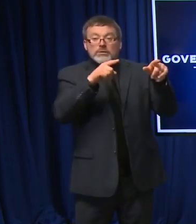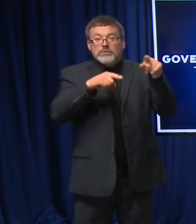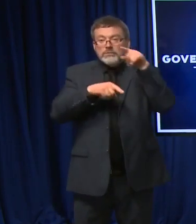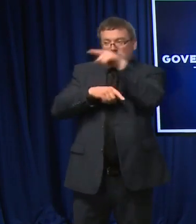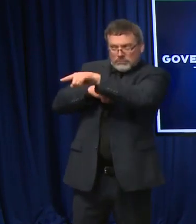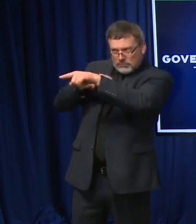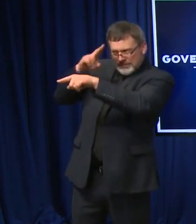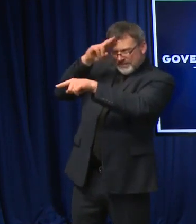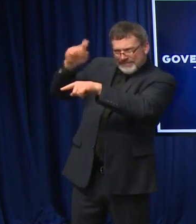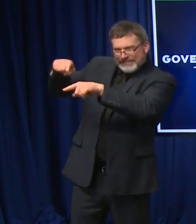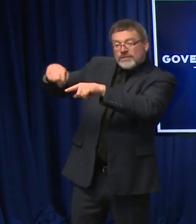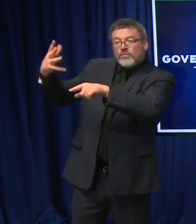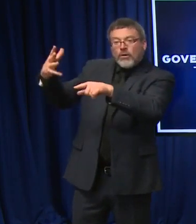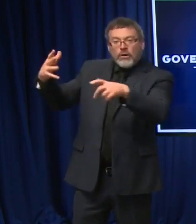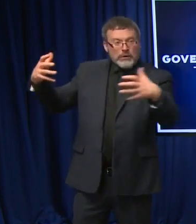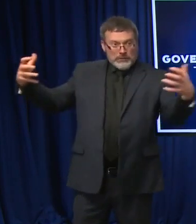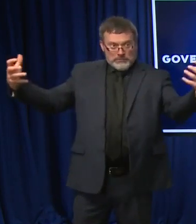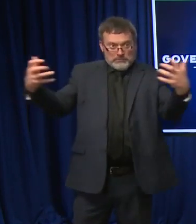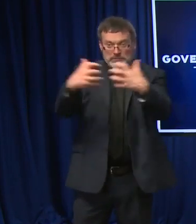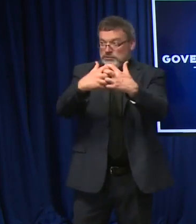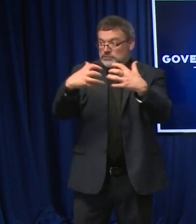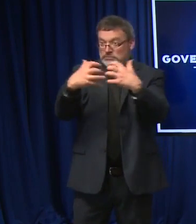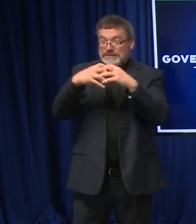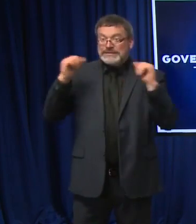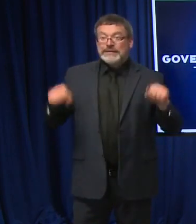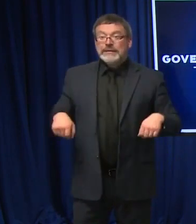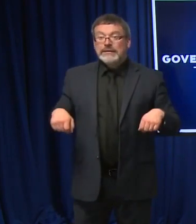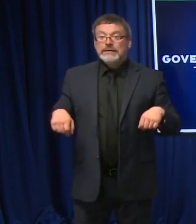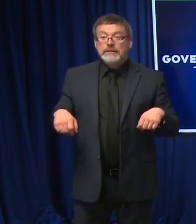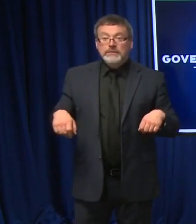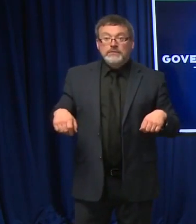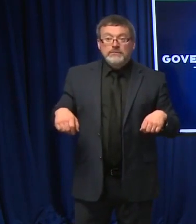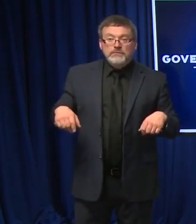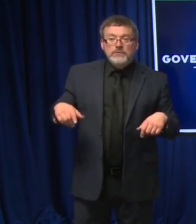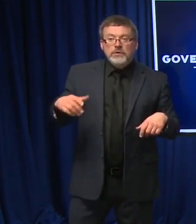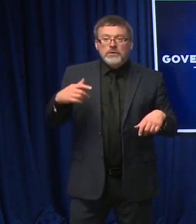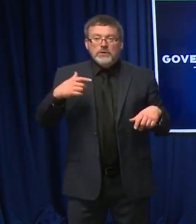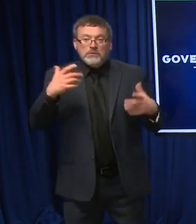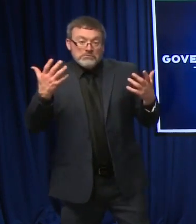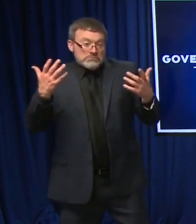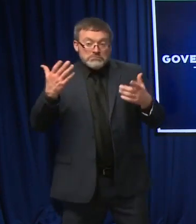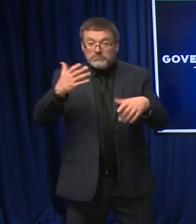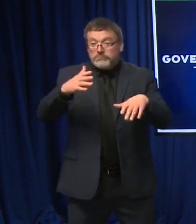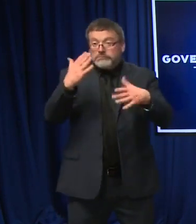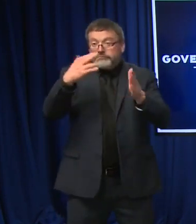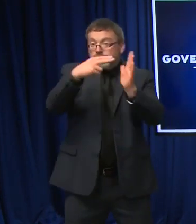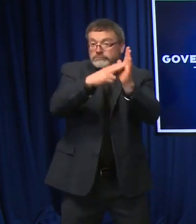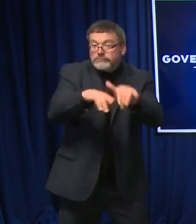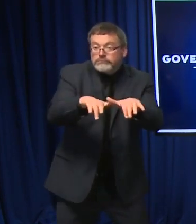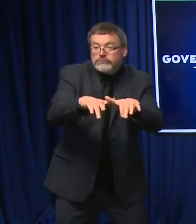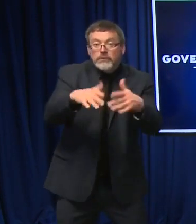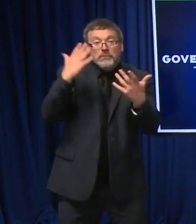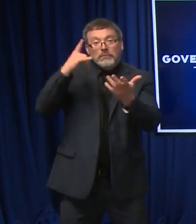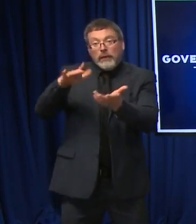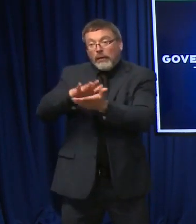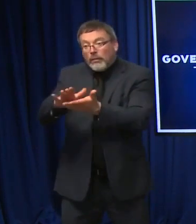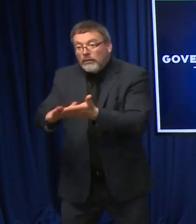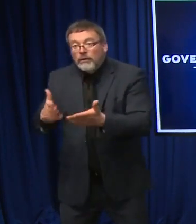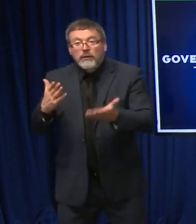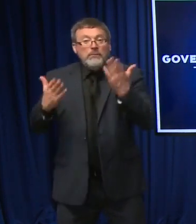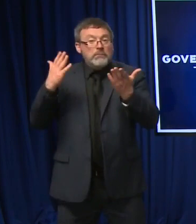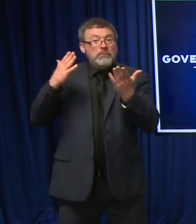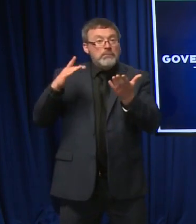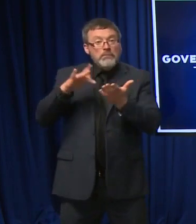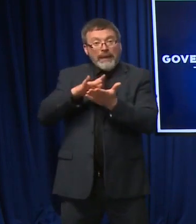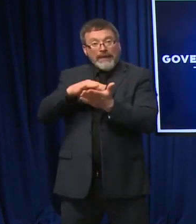administrative roles, custodial roles, assistance and customer service roles or assistance to the direct patients themselves, depending on the skill